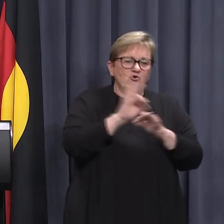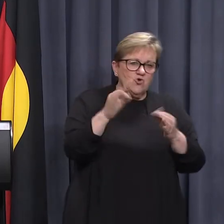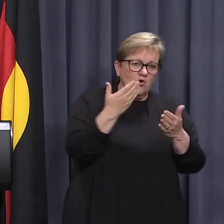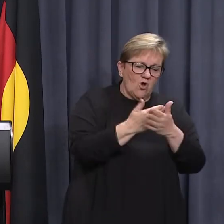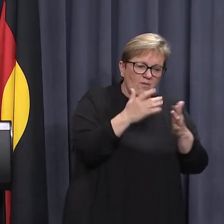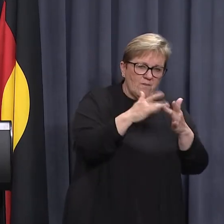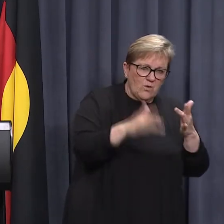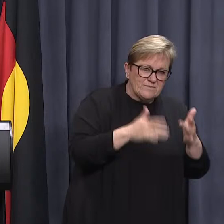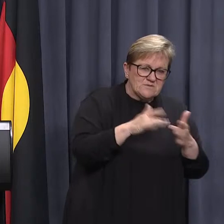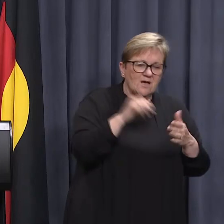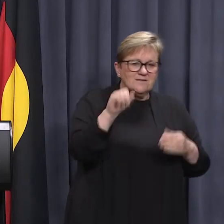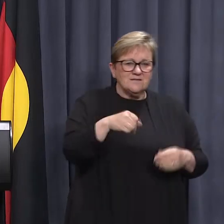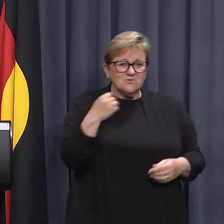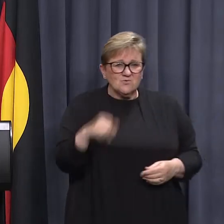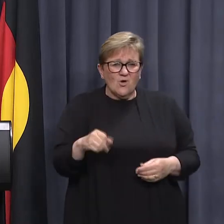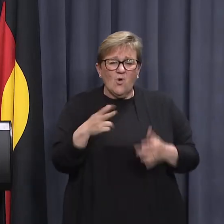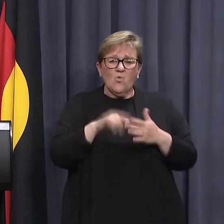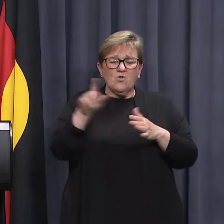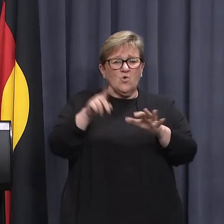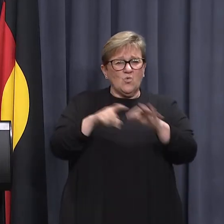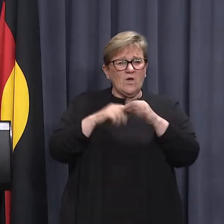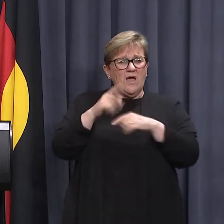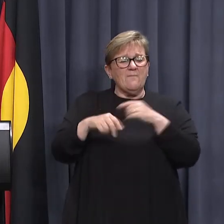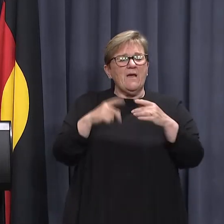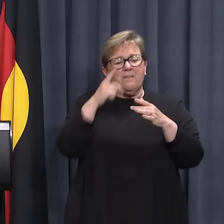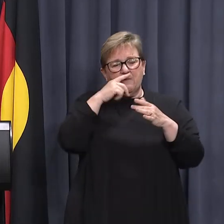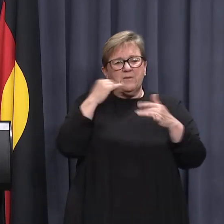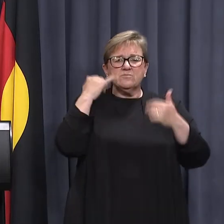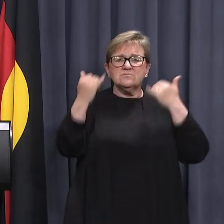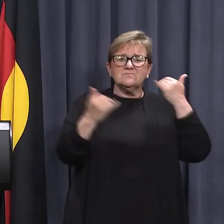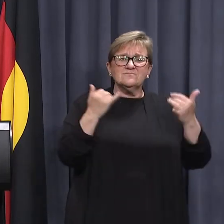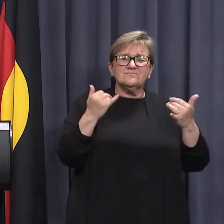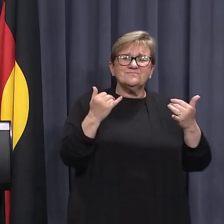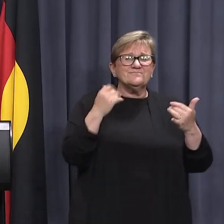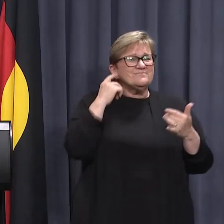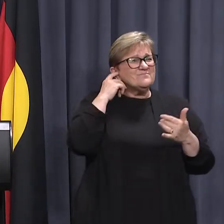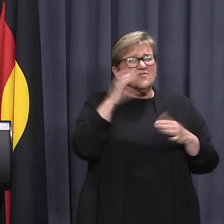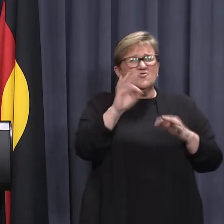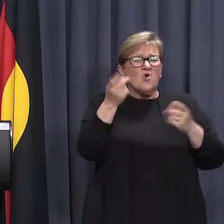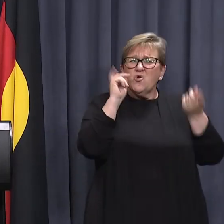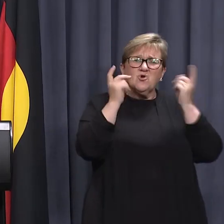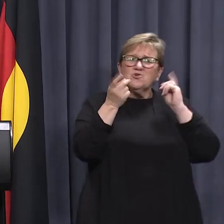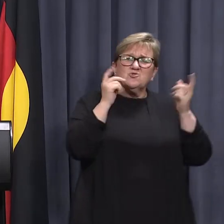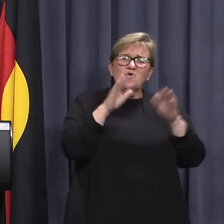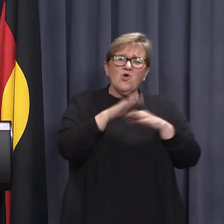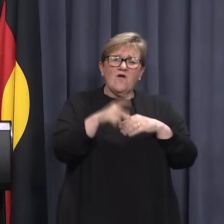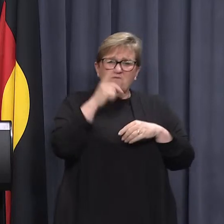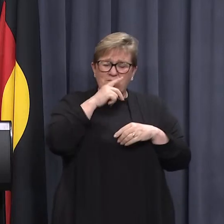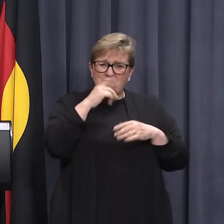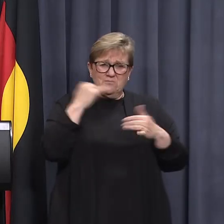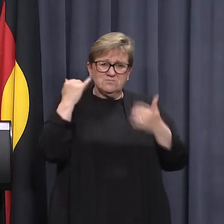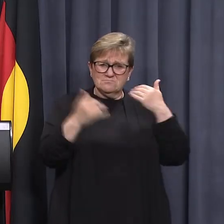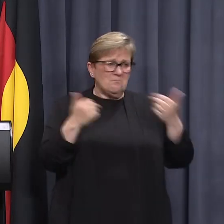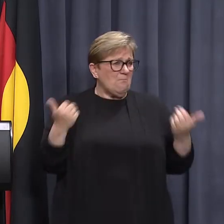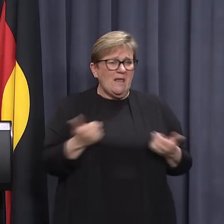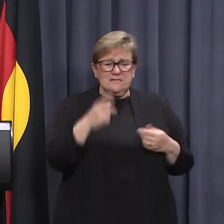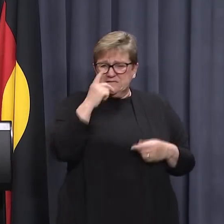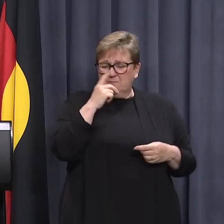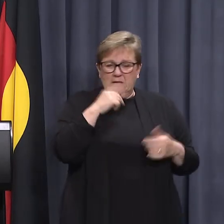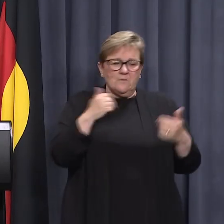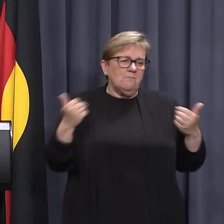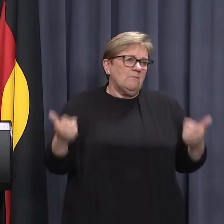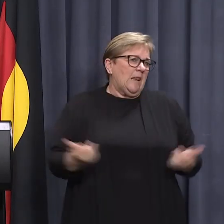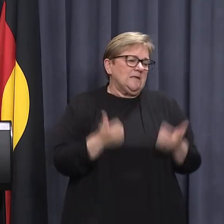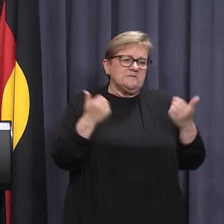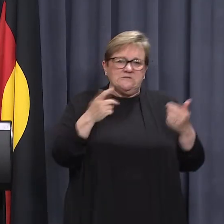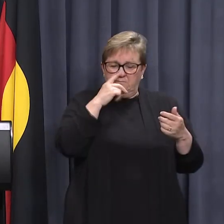the website. In terms of your question about contact traces, there's no concern about capacitive contact tracing. We have plenty